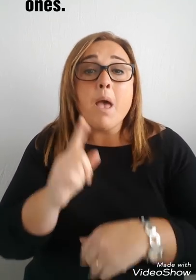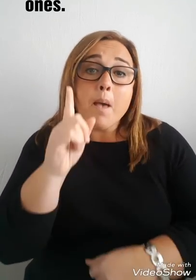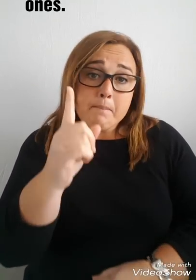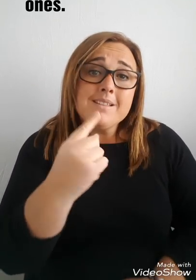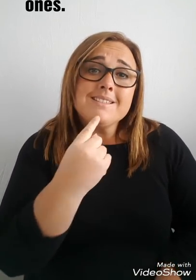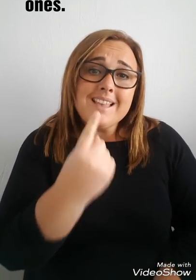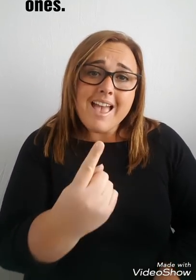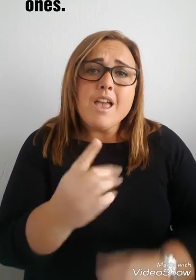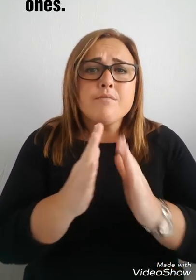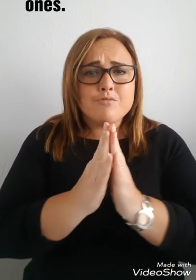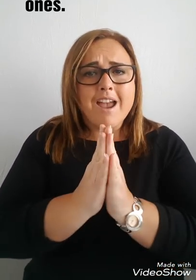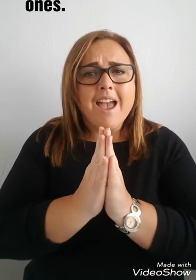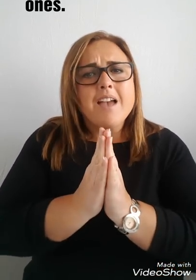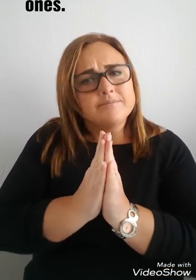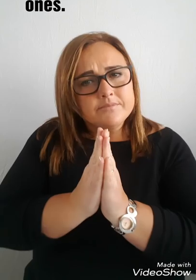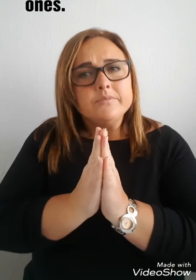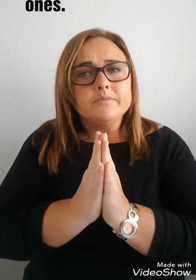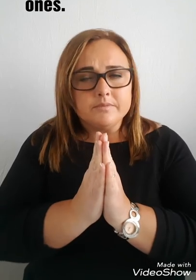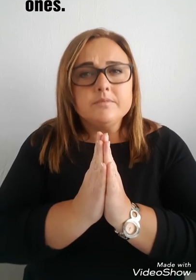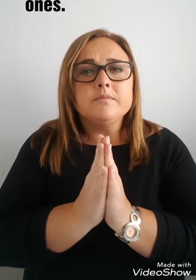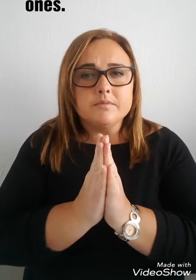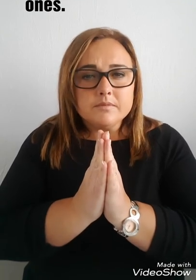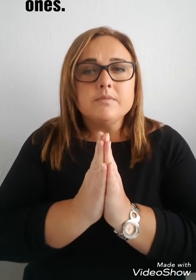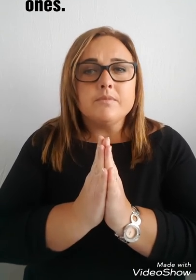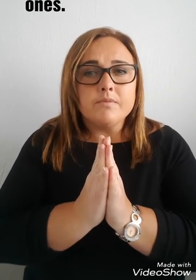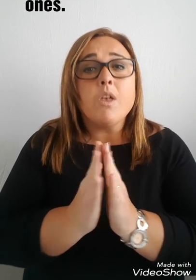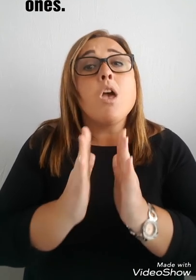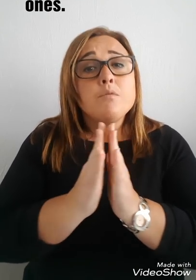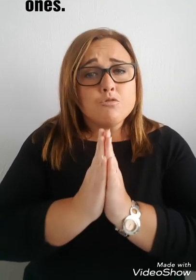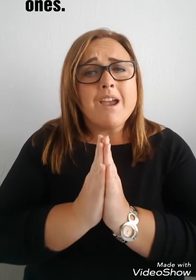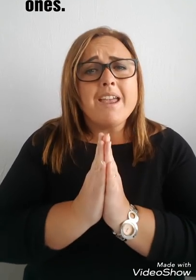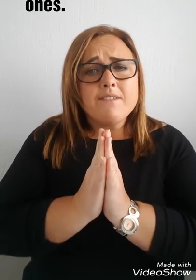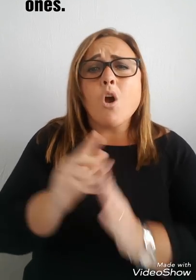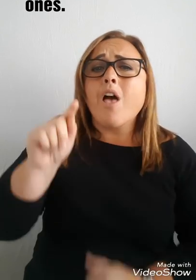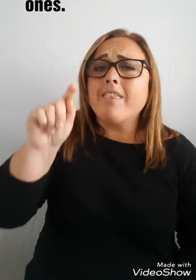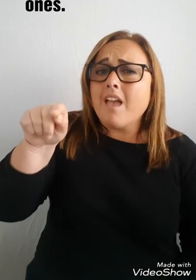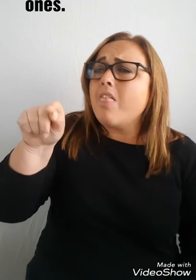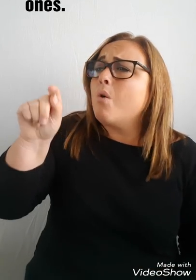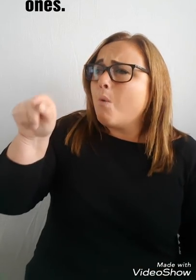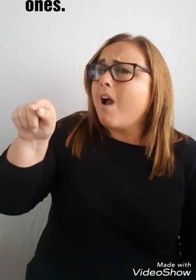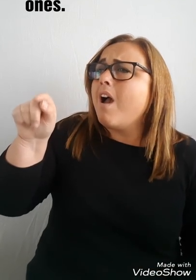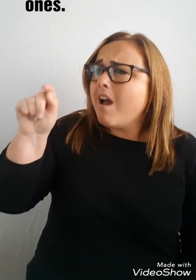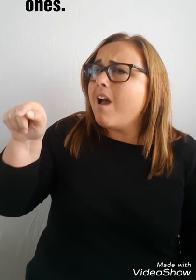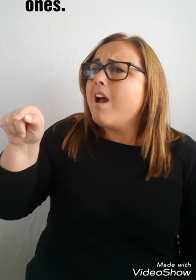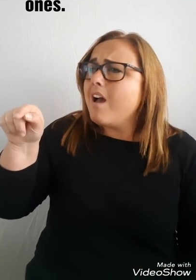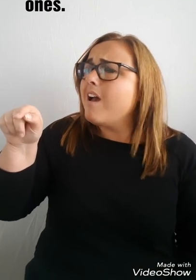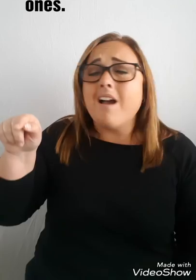but say a prayer, pray for the other ones,